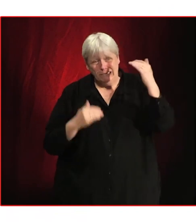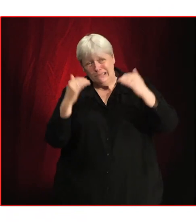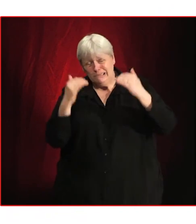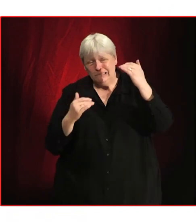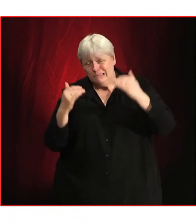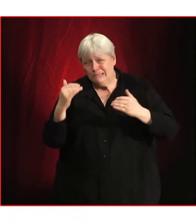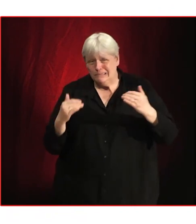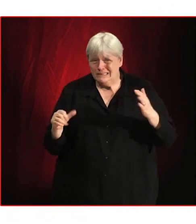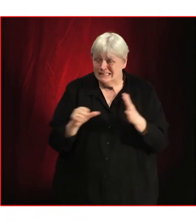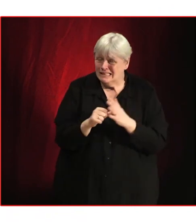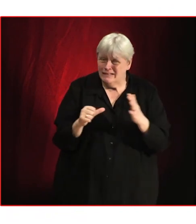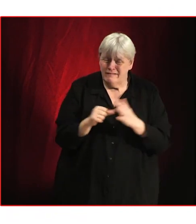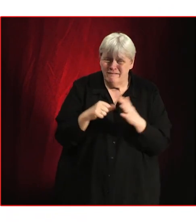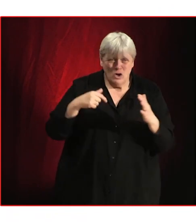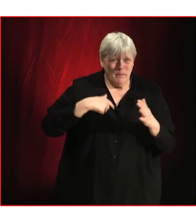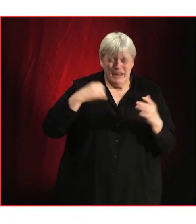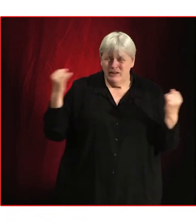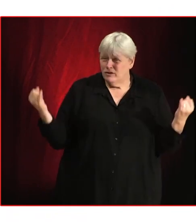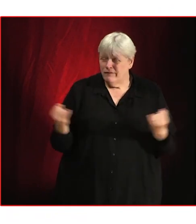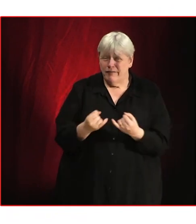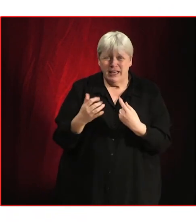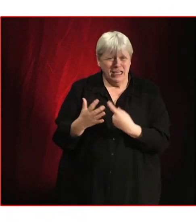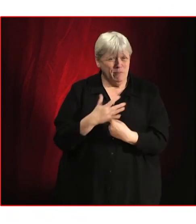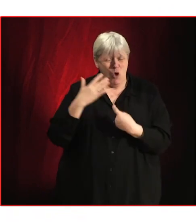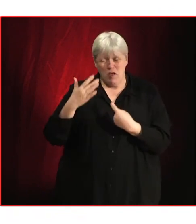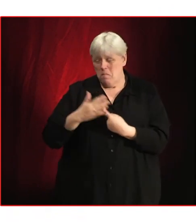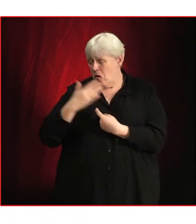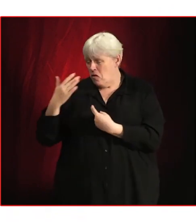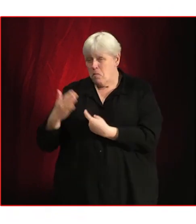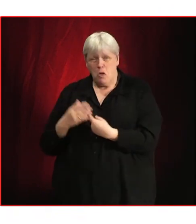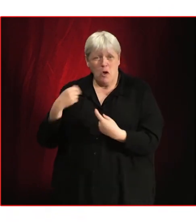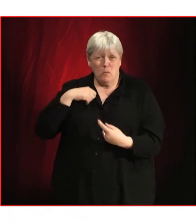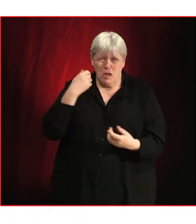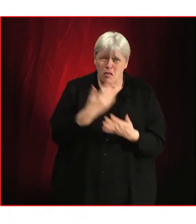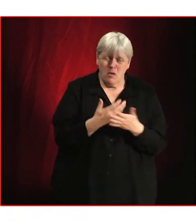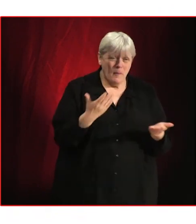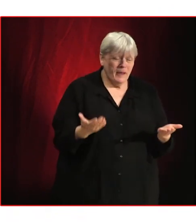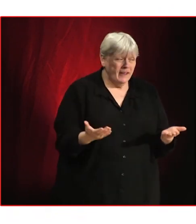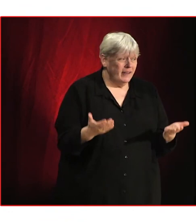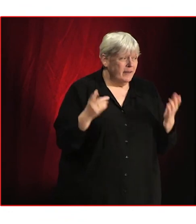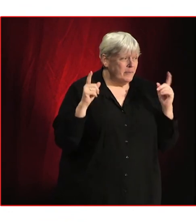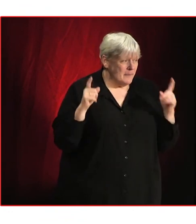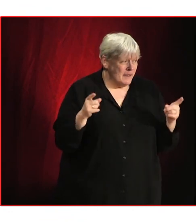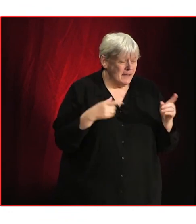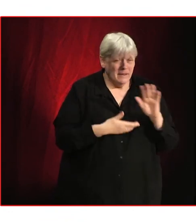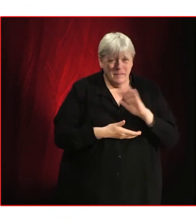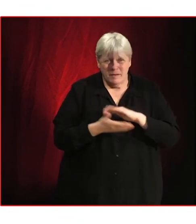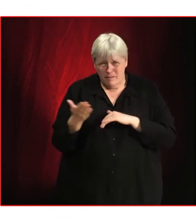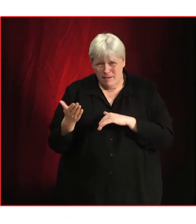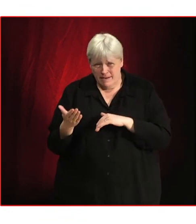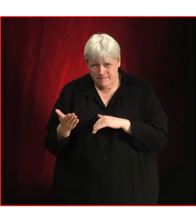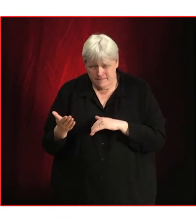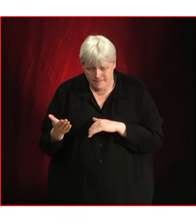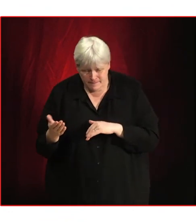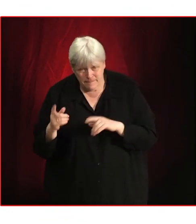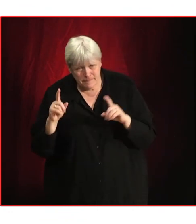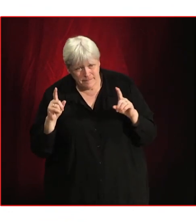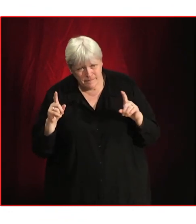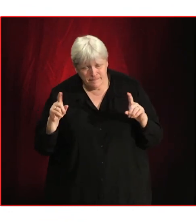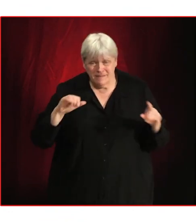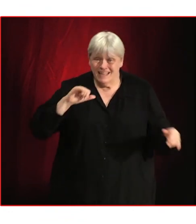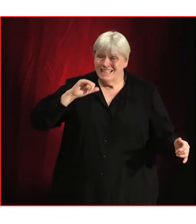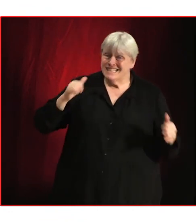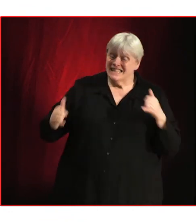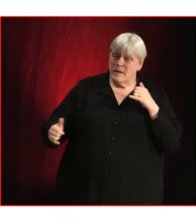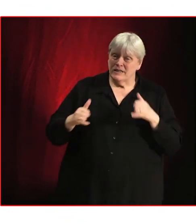and industry figures ready to exploit me for whatever I'm worth and then spit me back out once they've chewed through me. But sometimes